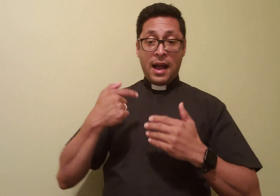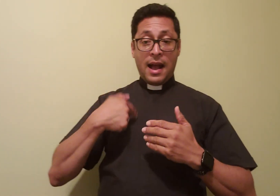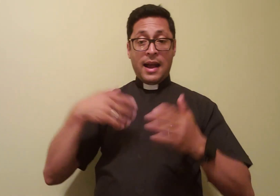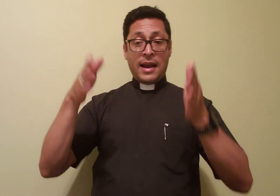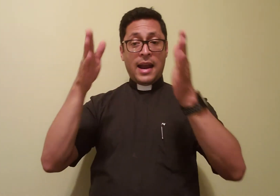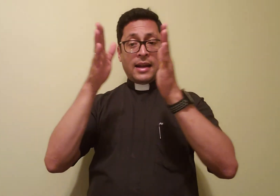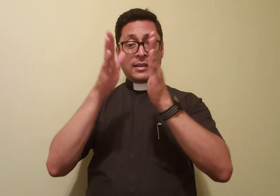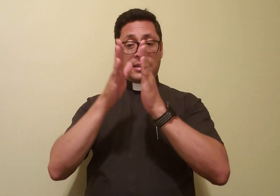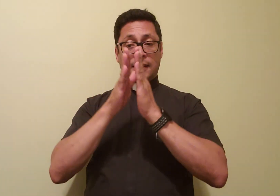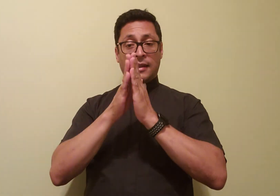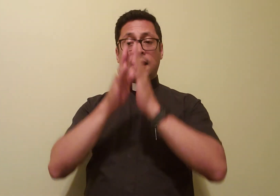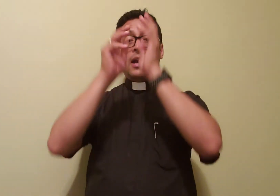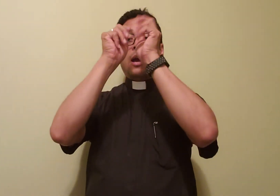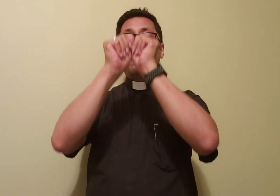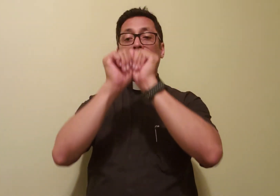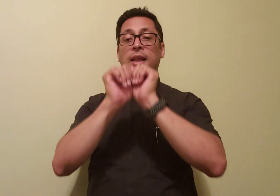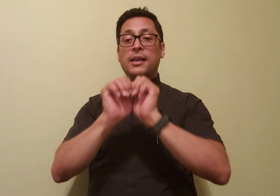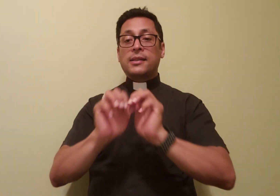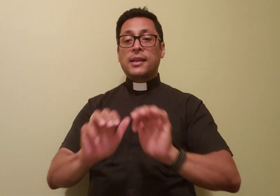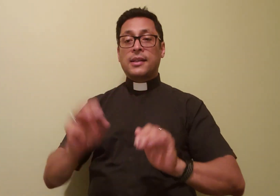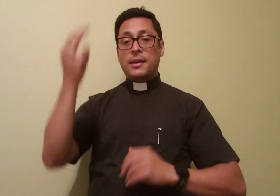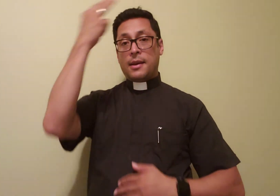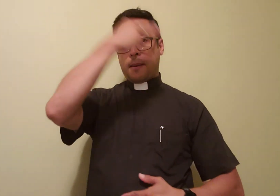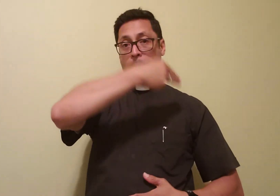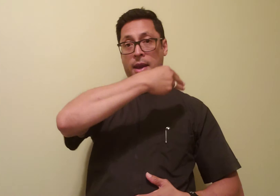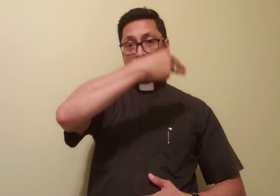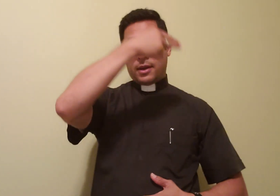I ask, Blessed Mary,